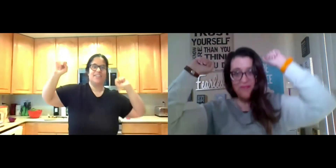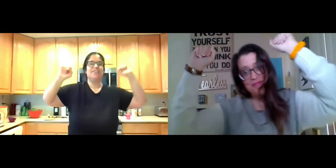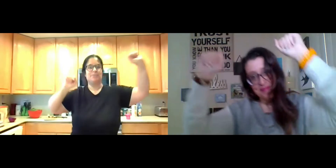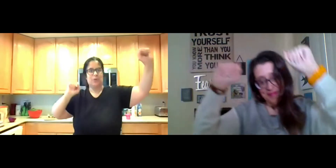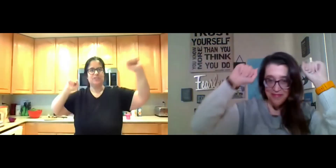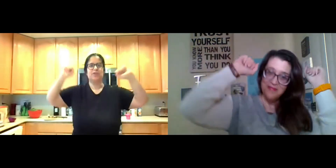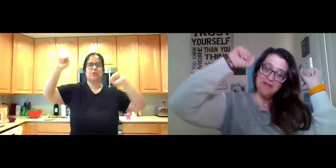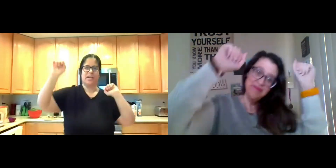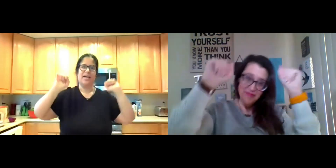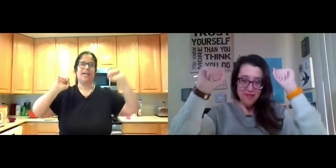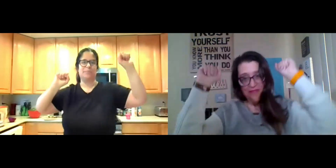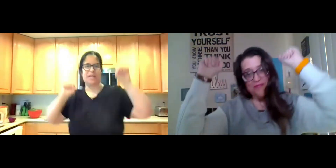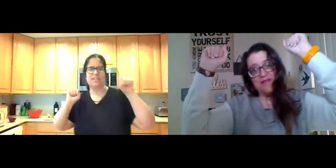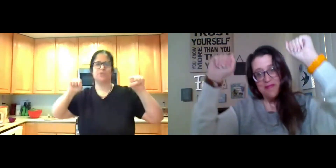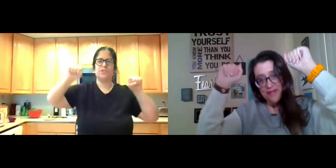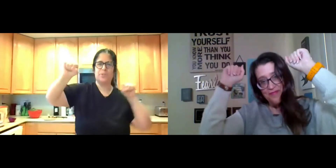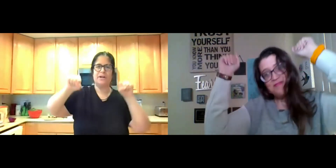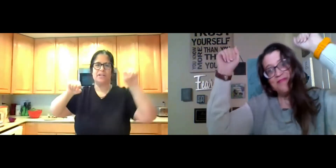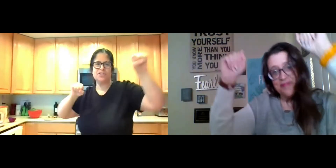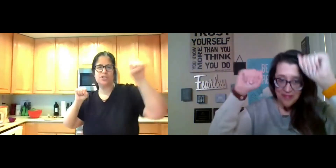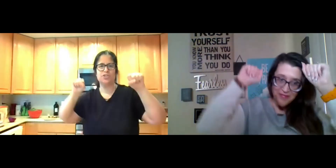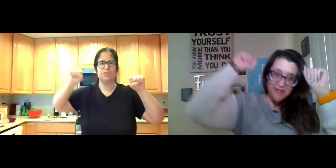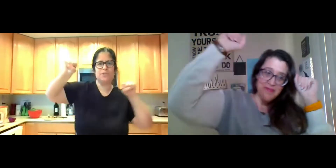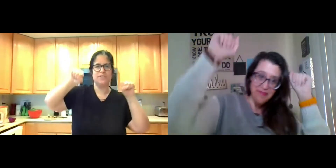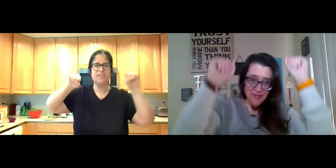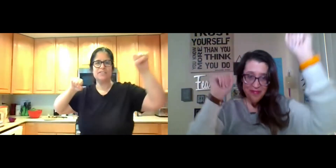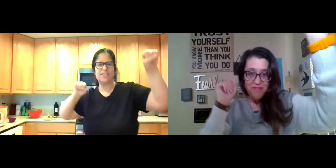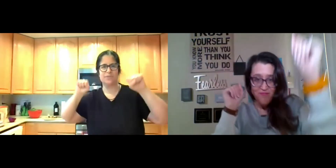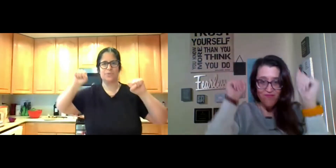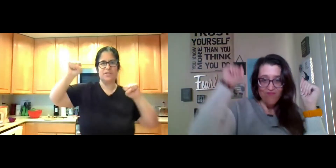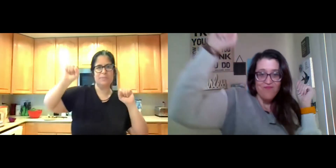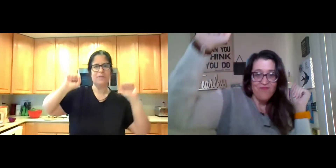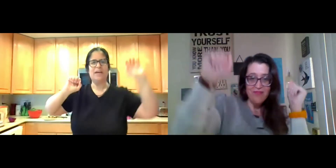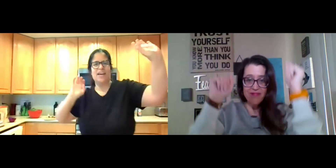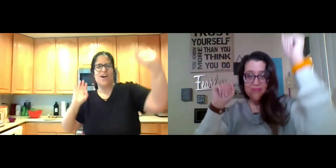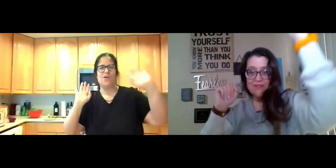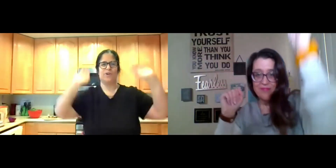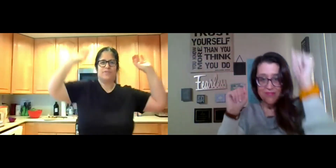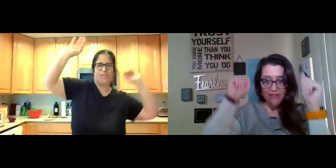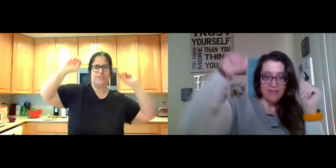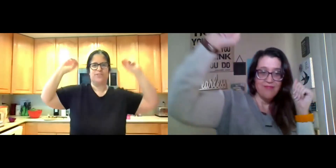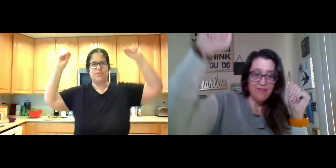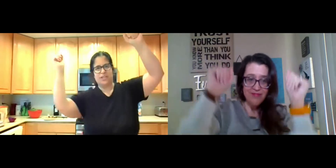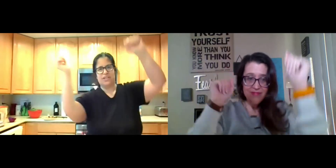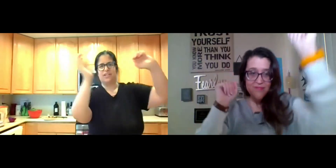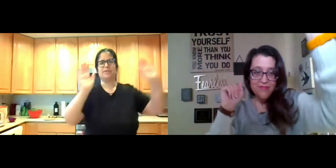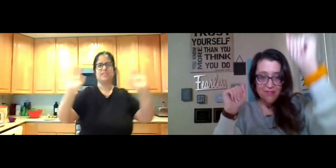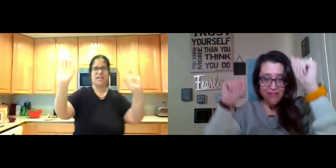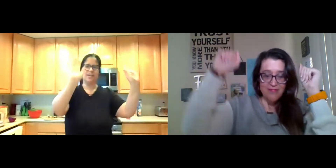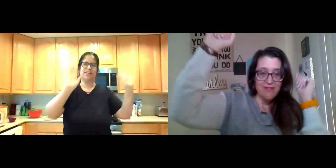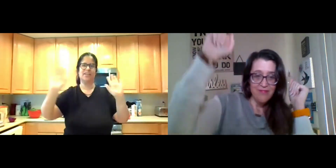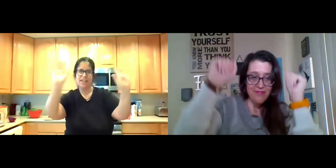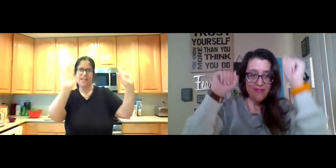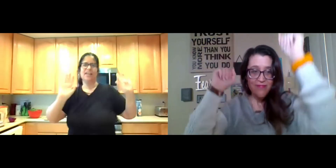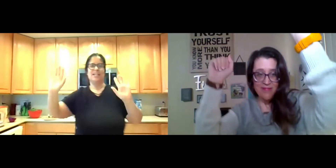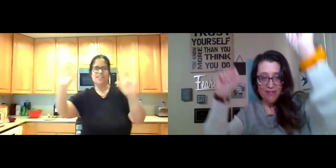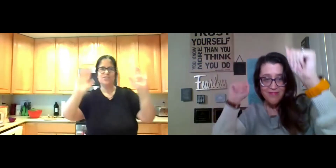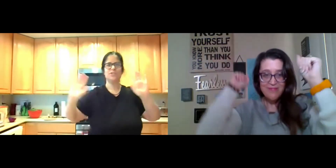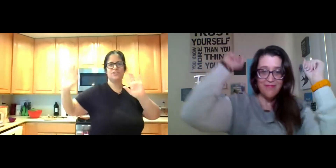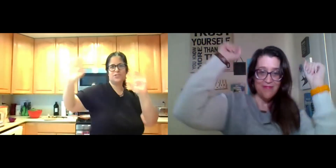And even more so when I had him like do a little punch to the music to get the rhythm or, you know, do a little, I was like,